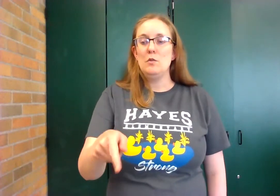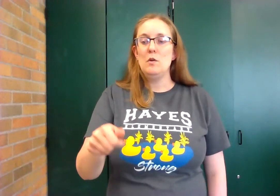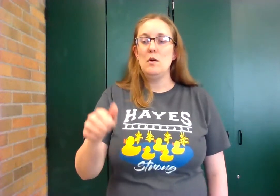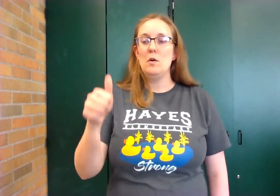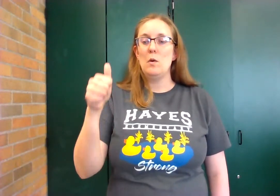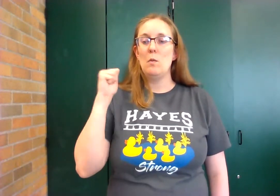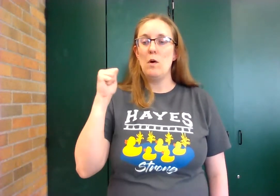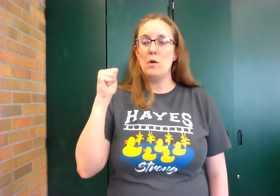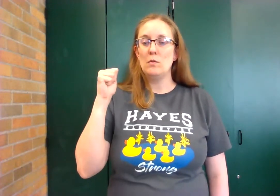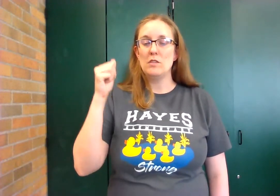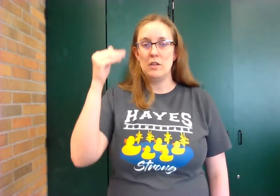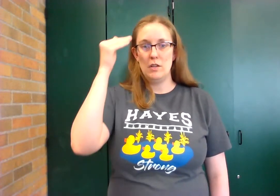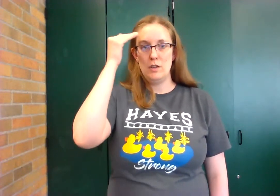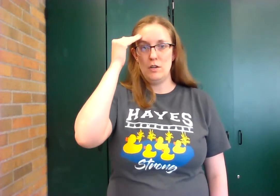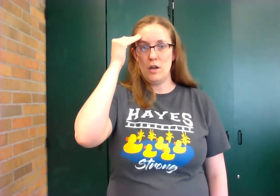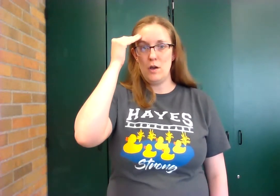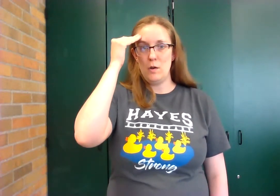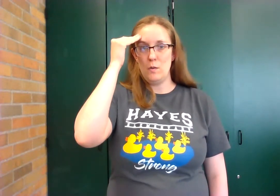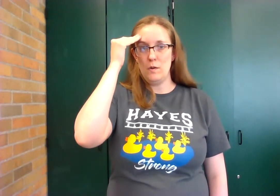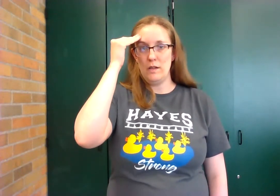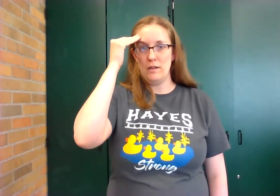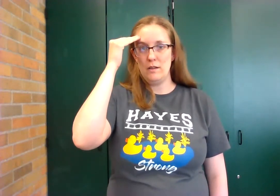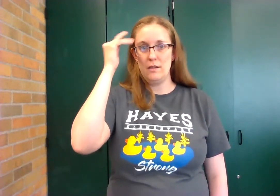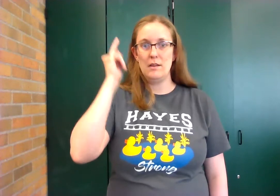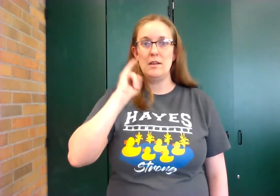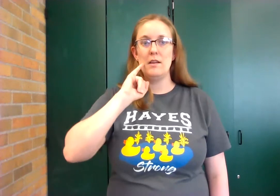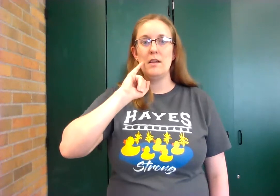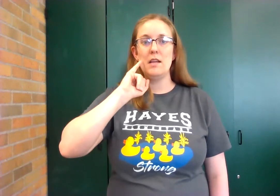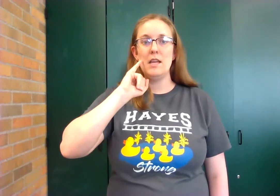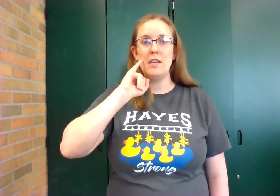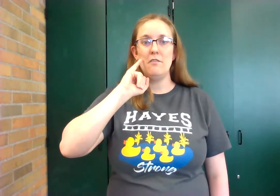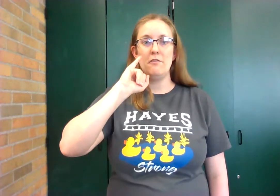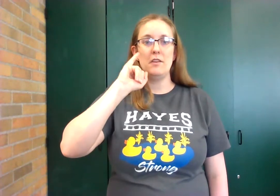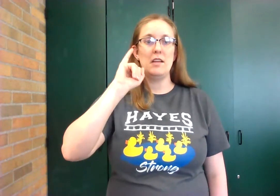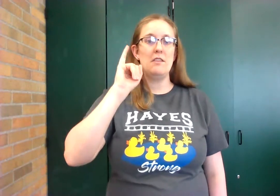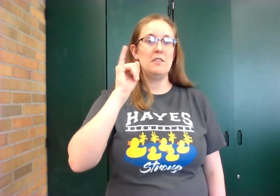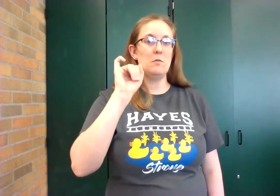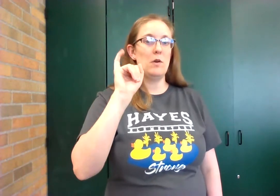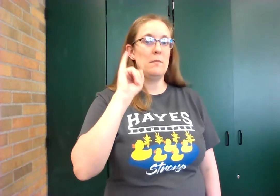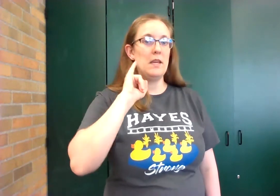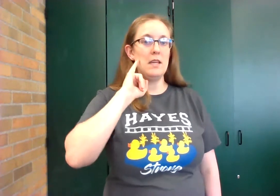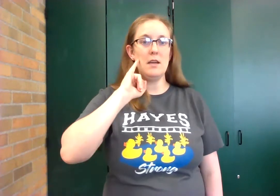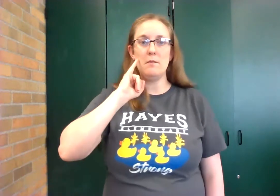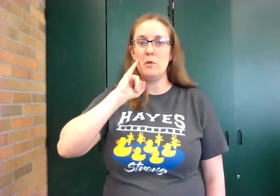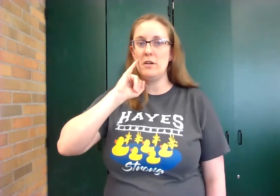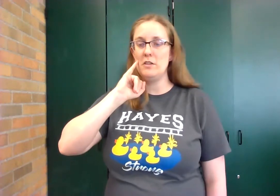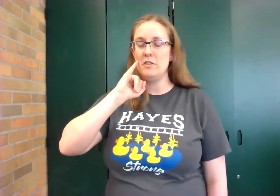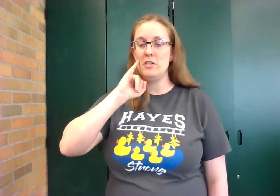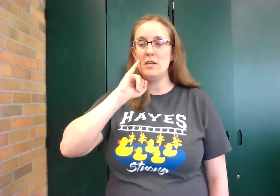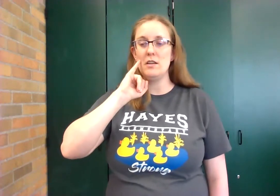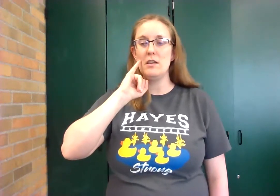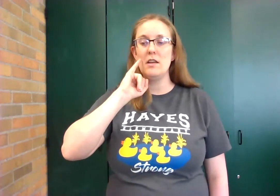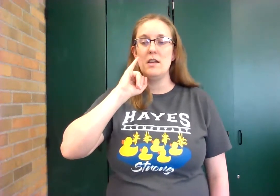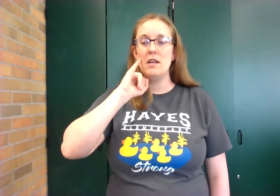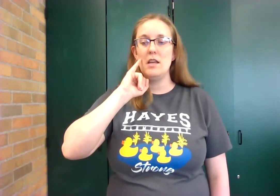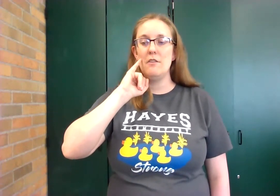won't know know if if if is one pinky up pointing to your cheek if